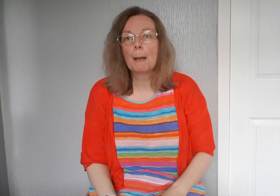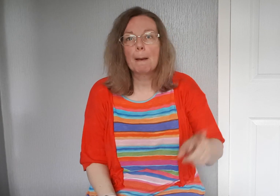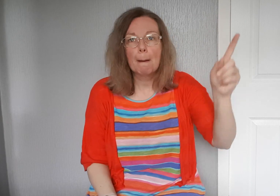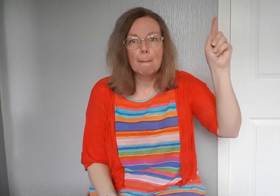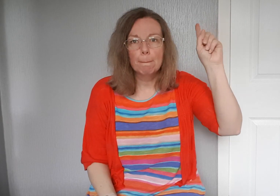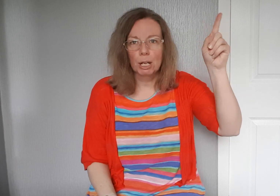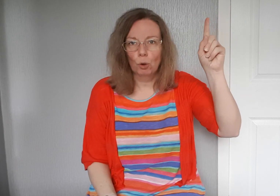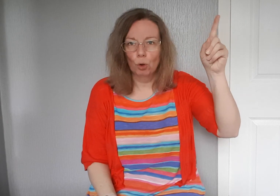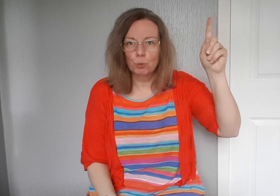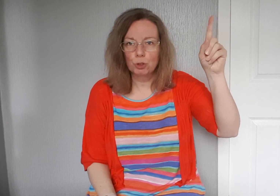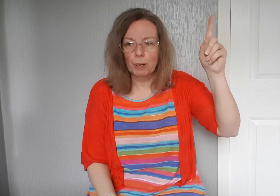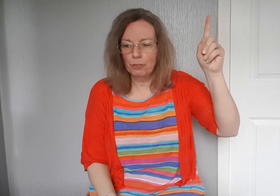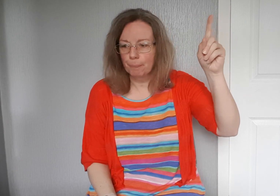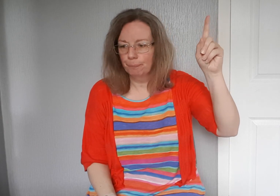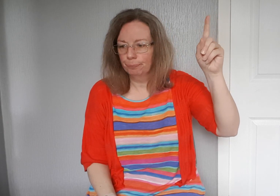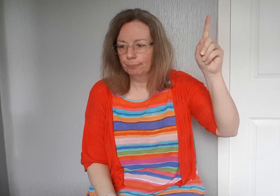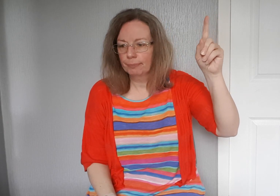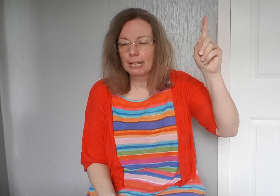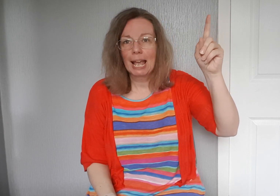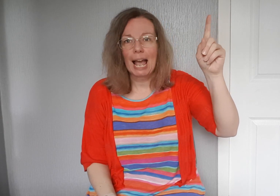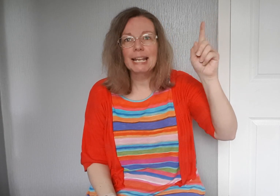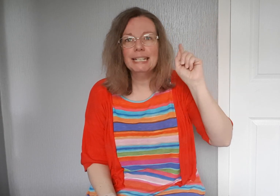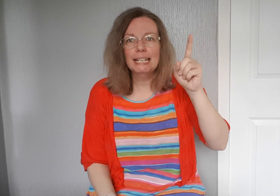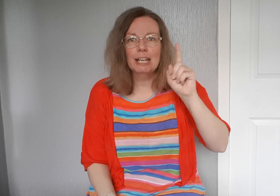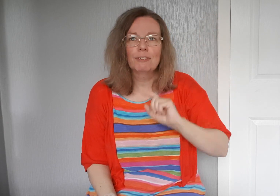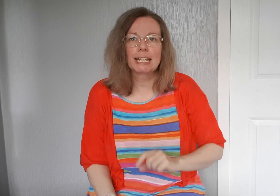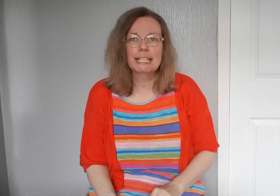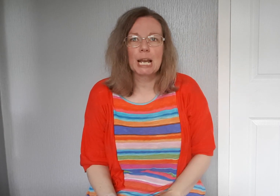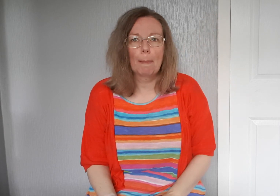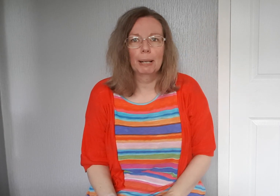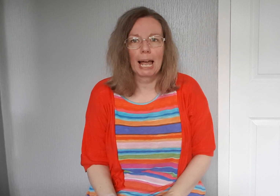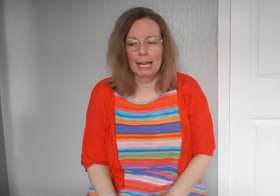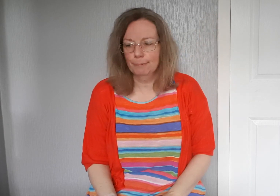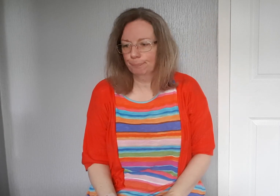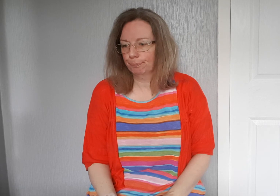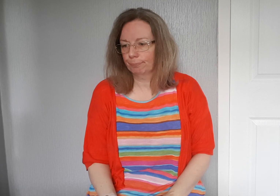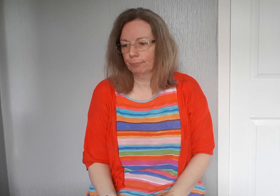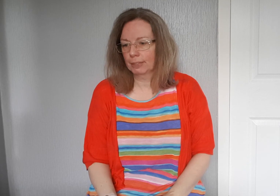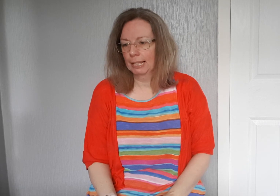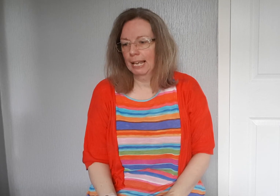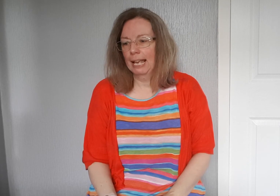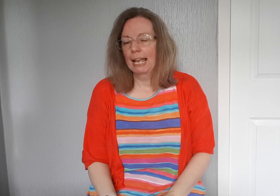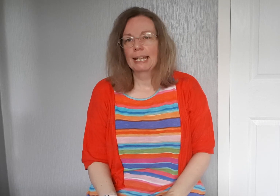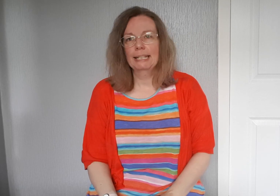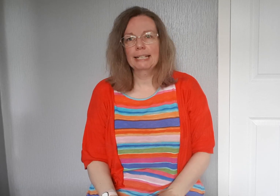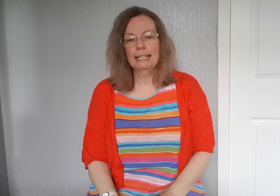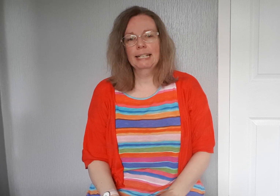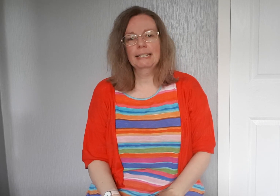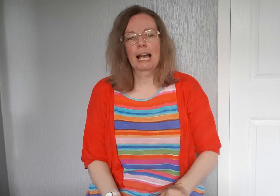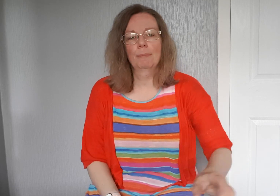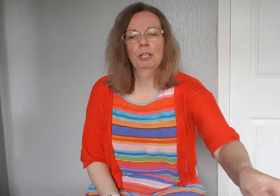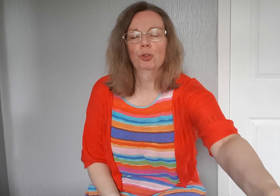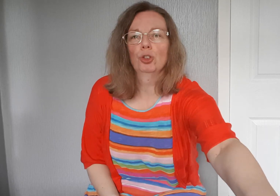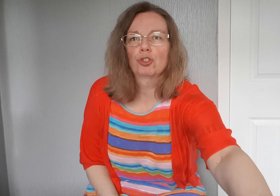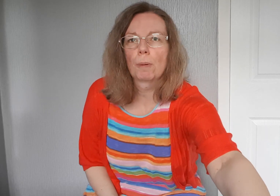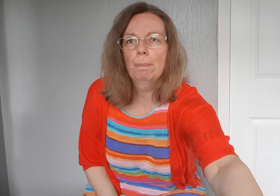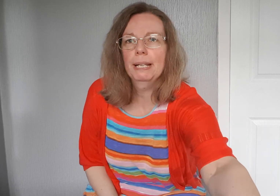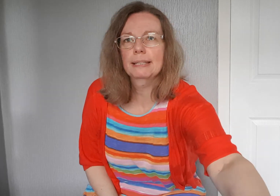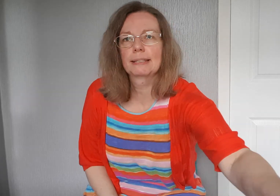But God was with them. And he gave Gideon a plan. Gideon and his army took trumpets.